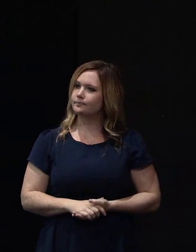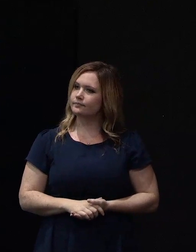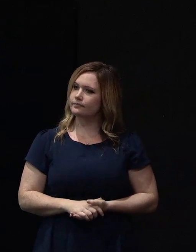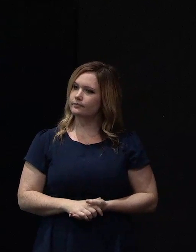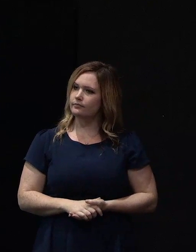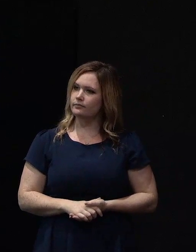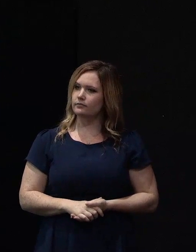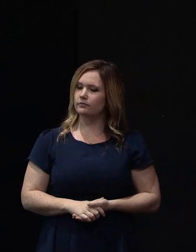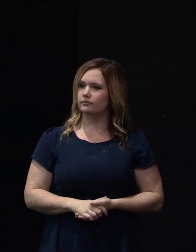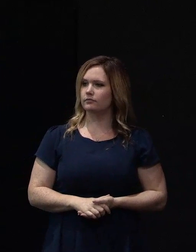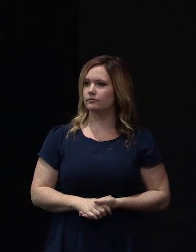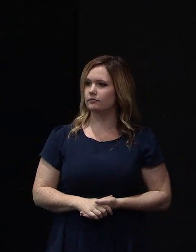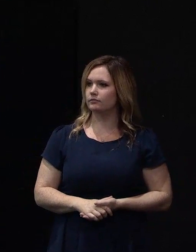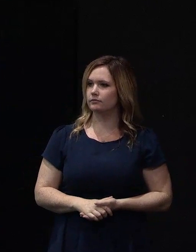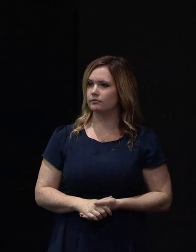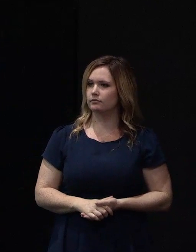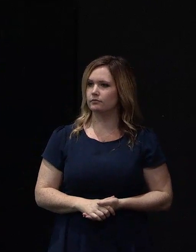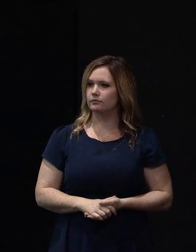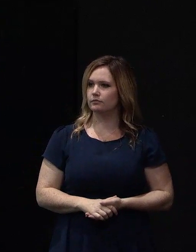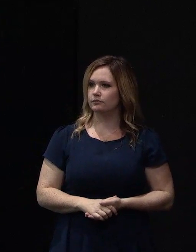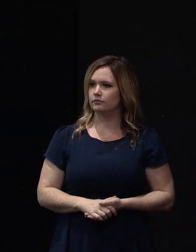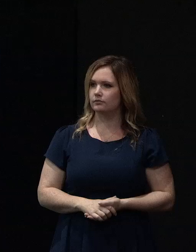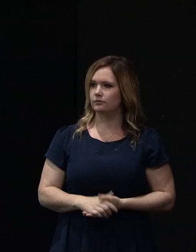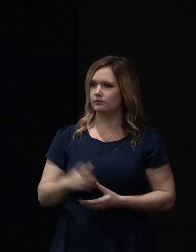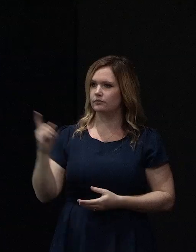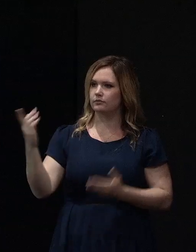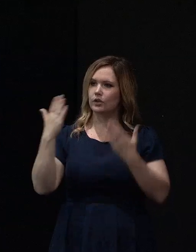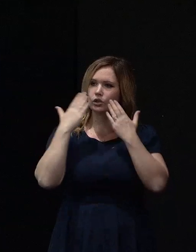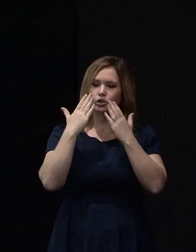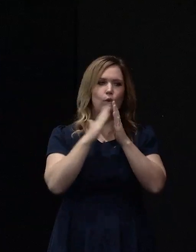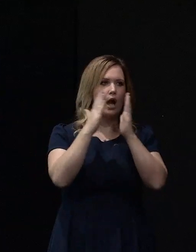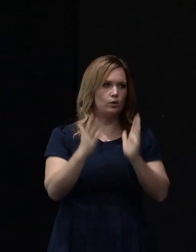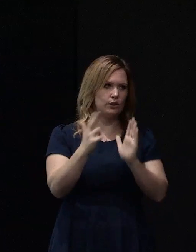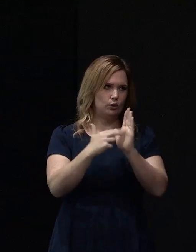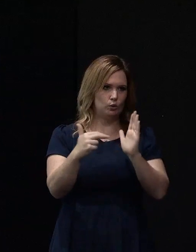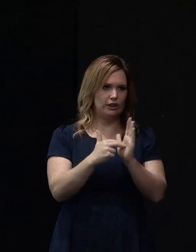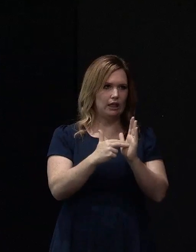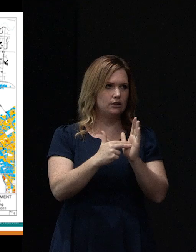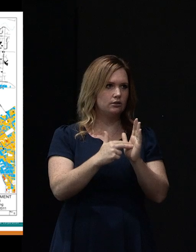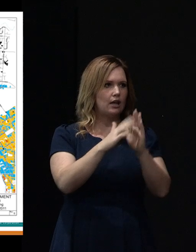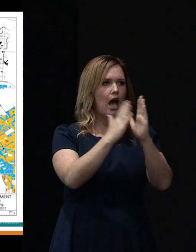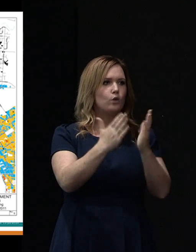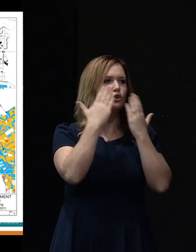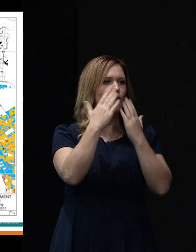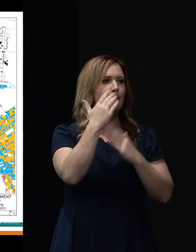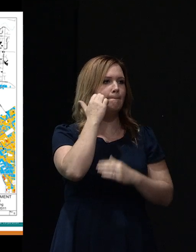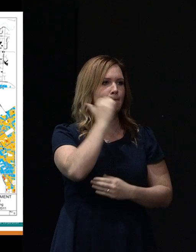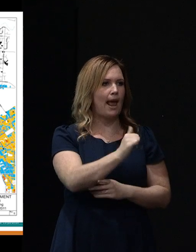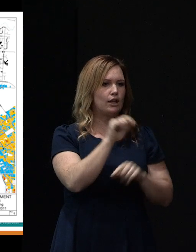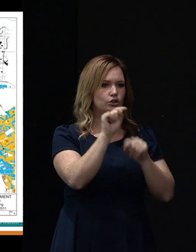These next few slides show, again, the properties for housing New Zealand, which are shown in black dots.